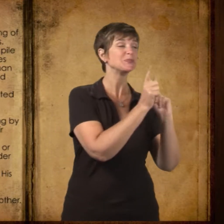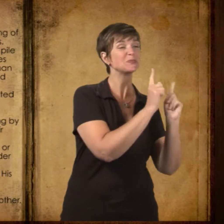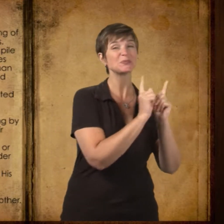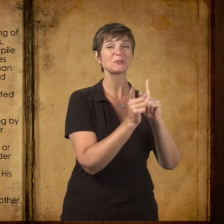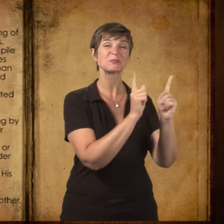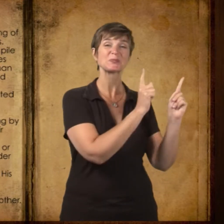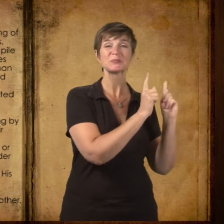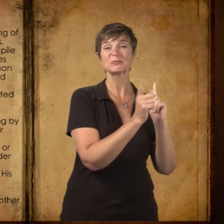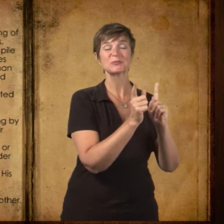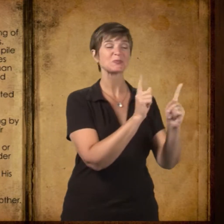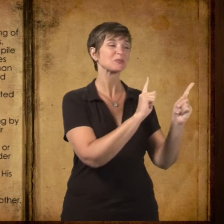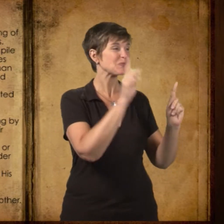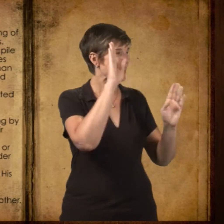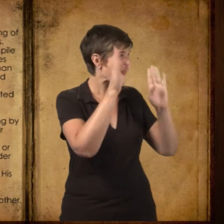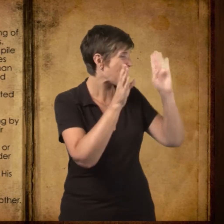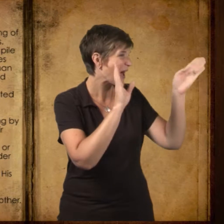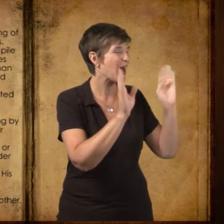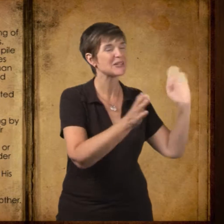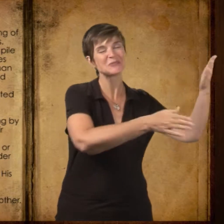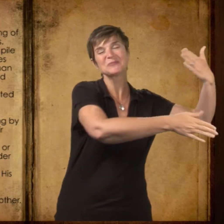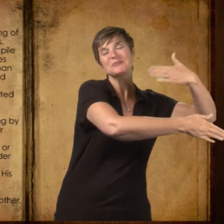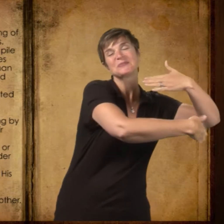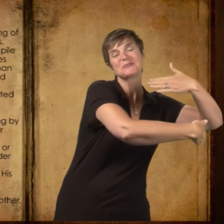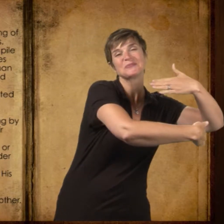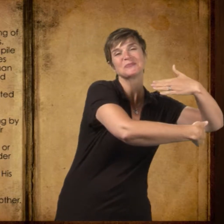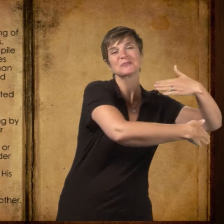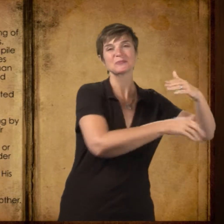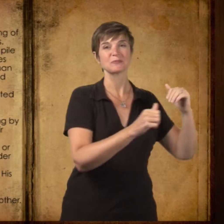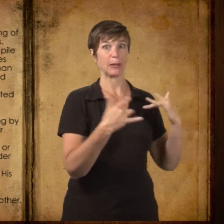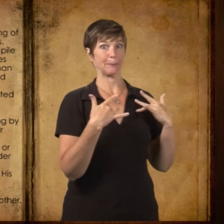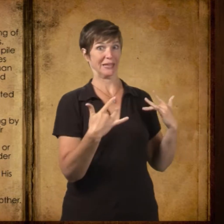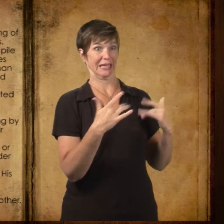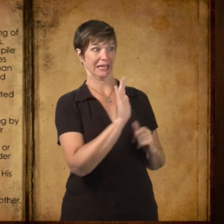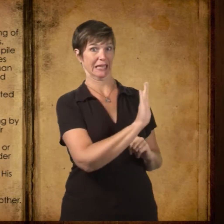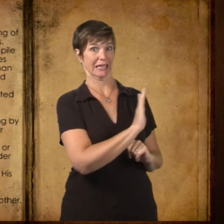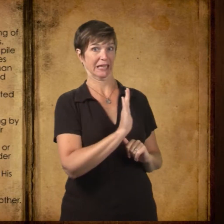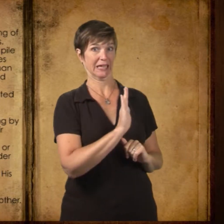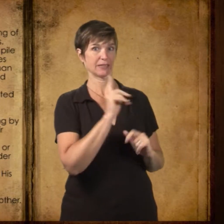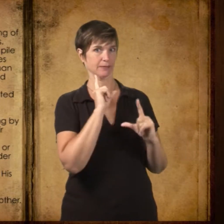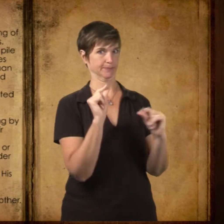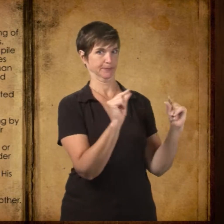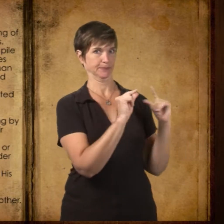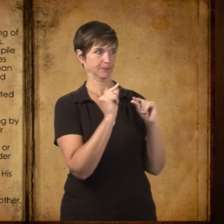They greeted one another and exchanged bits of gossip as they went to join their husbands.